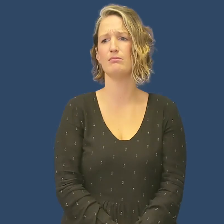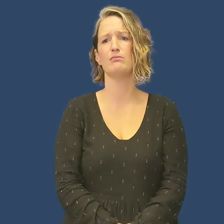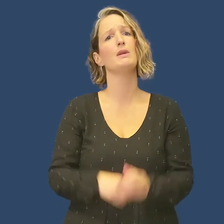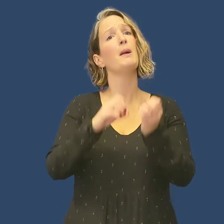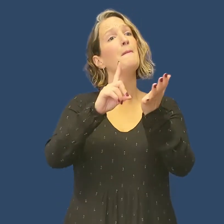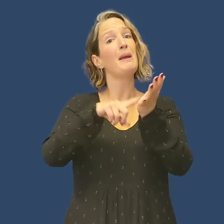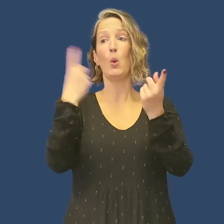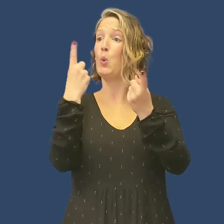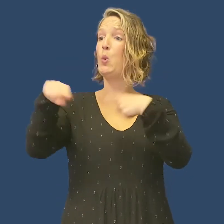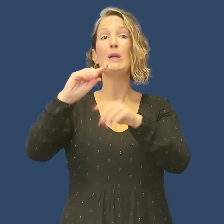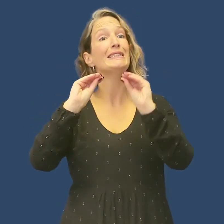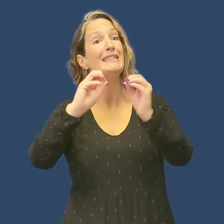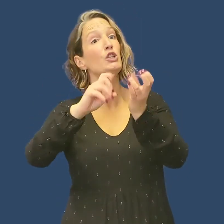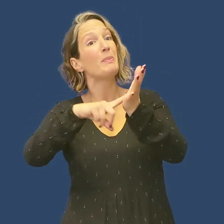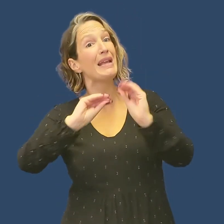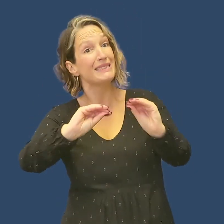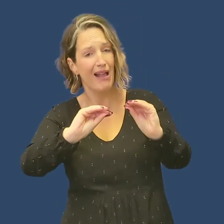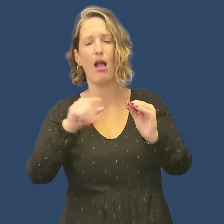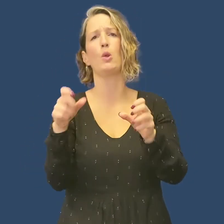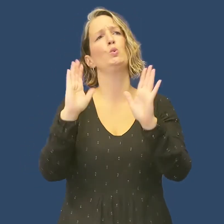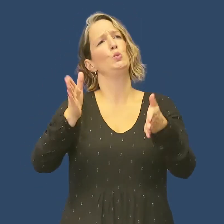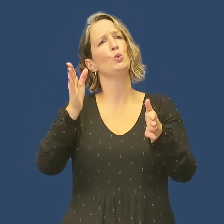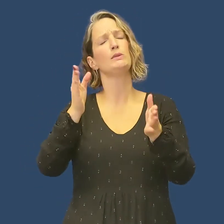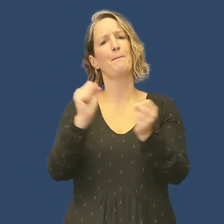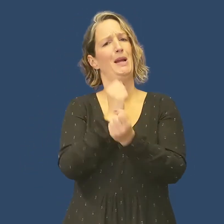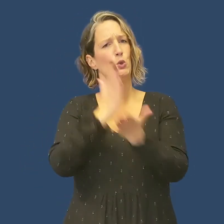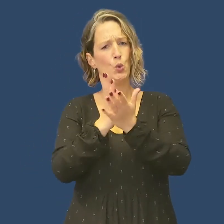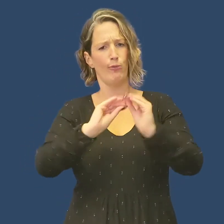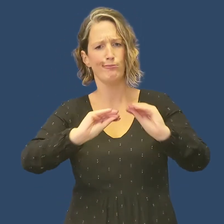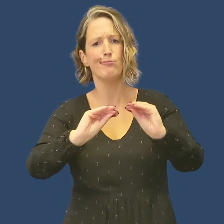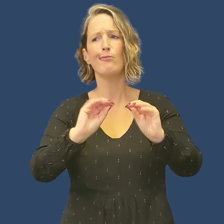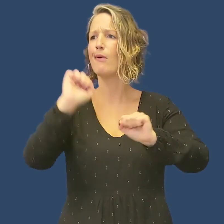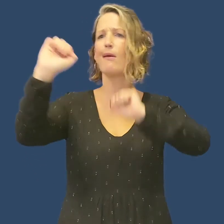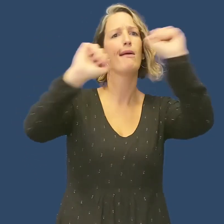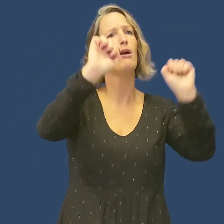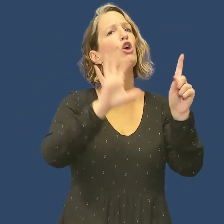For those who teach BSL, they should ensure that they teach signs from across the regions.